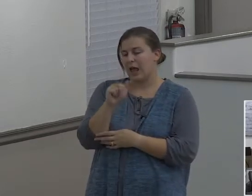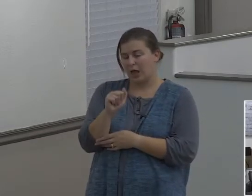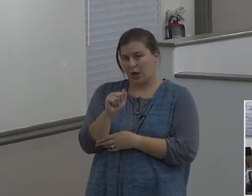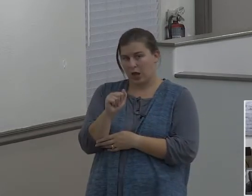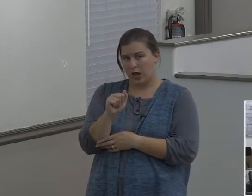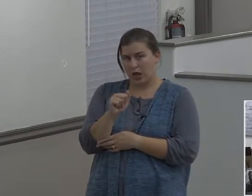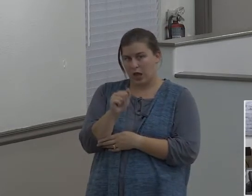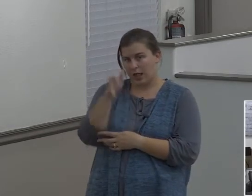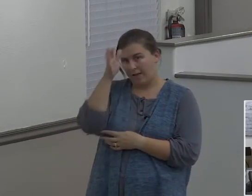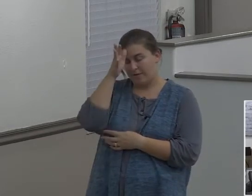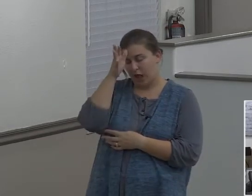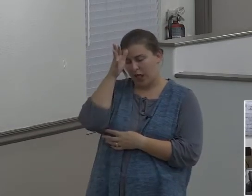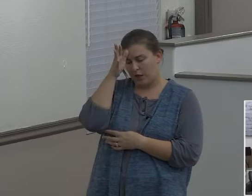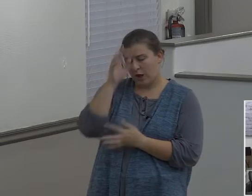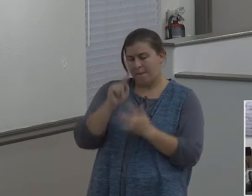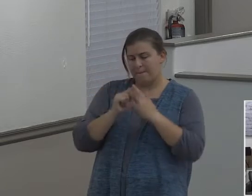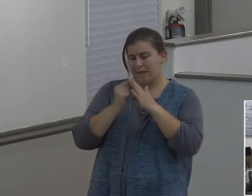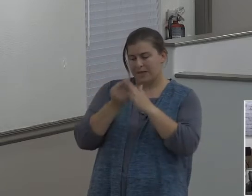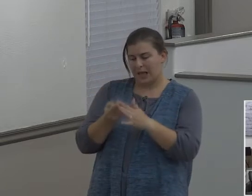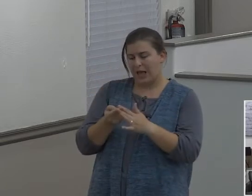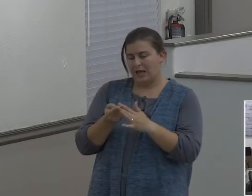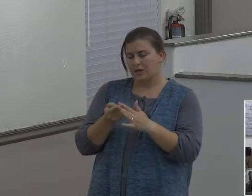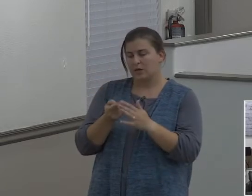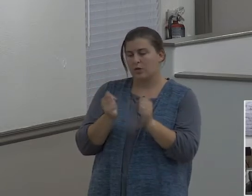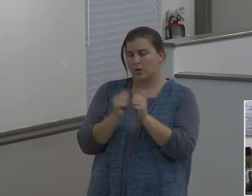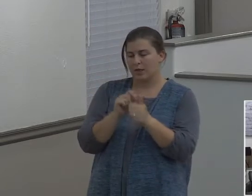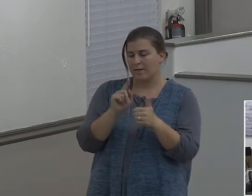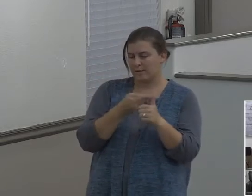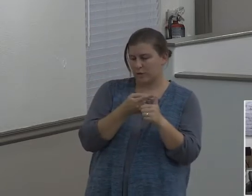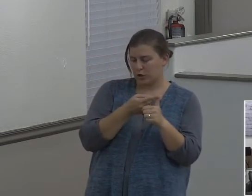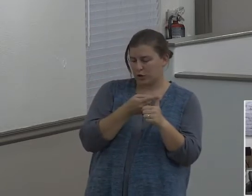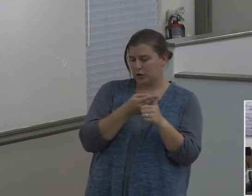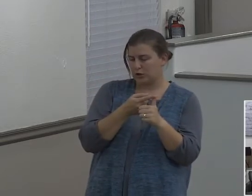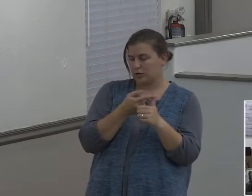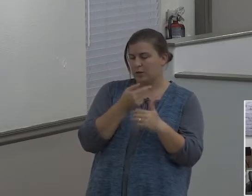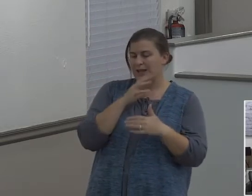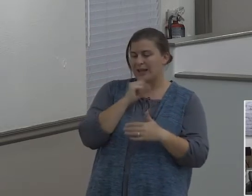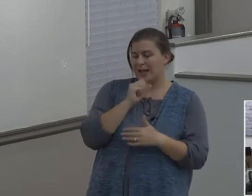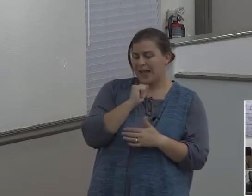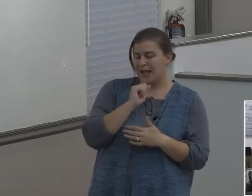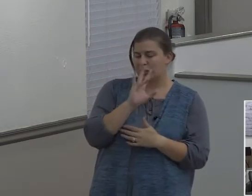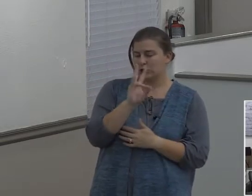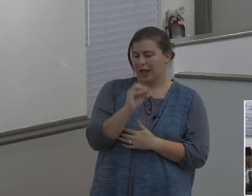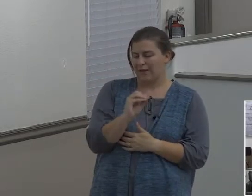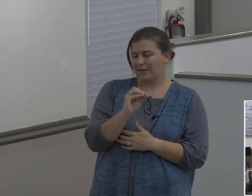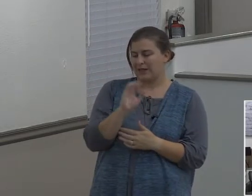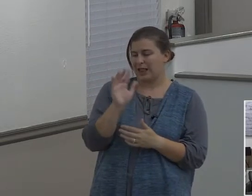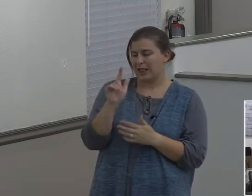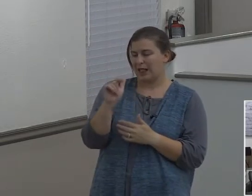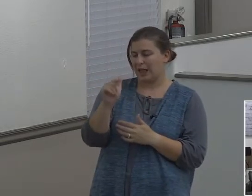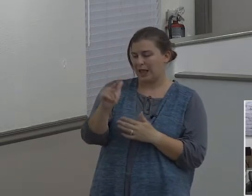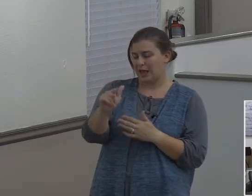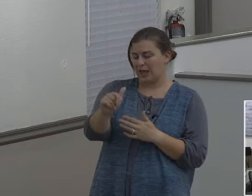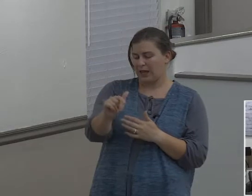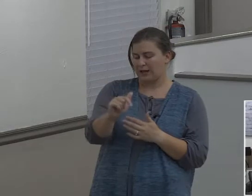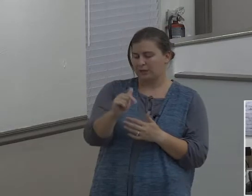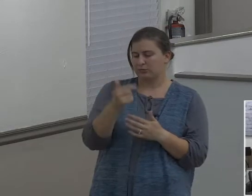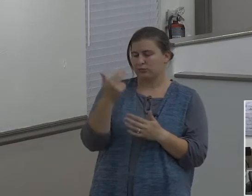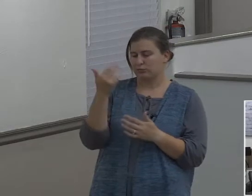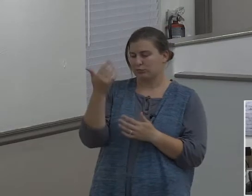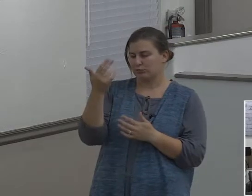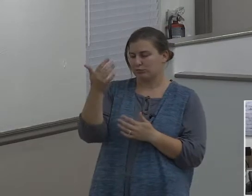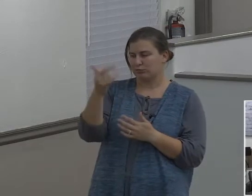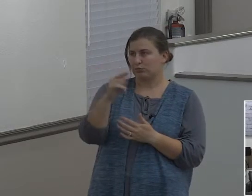his first son was born, Haran, when he was 70, and then later sometime between that time and the time he turned 130,